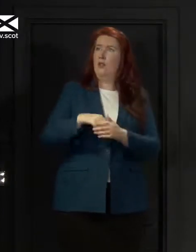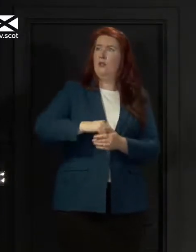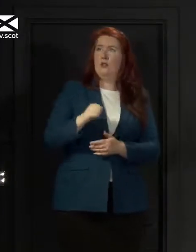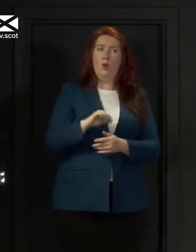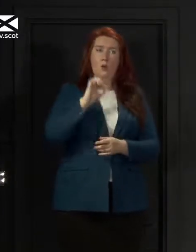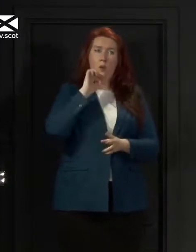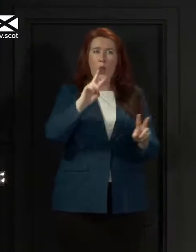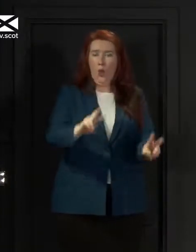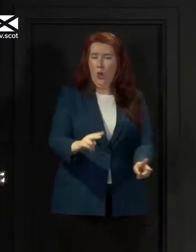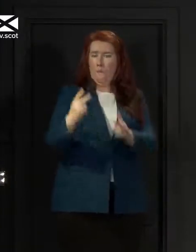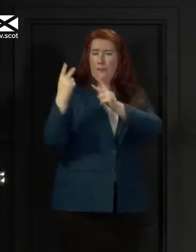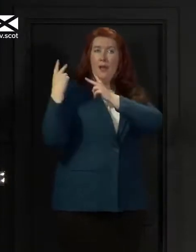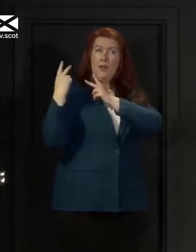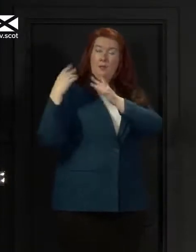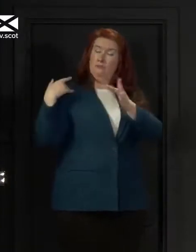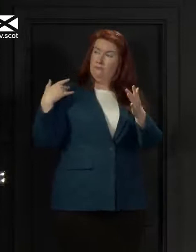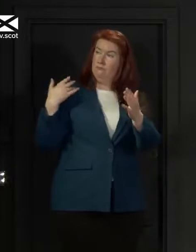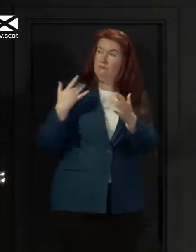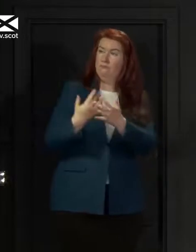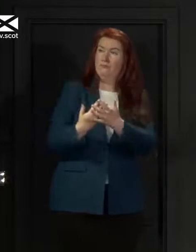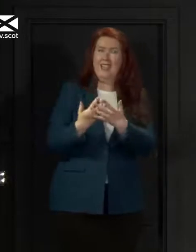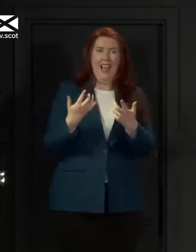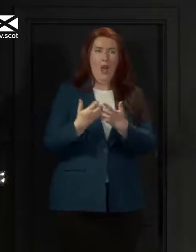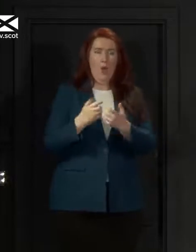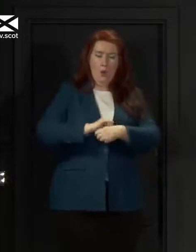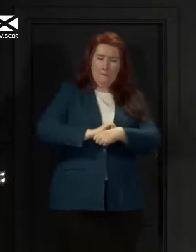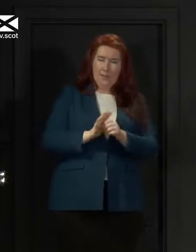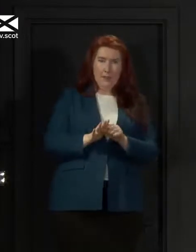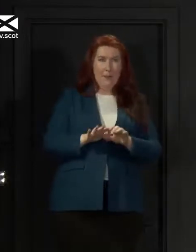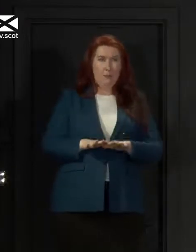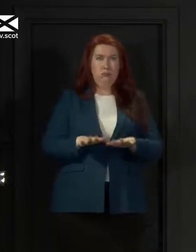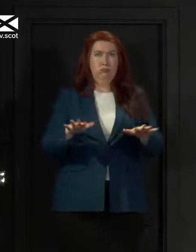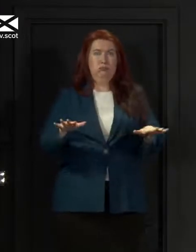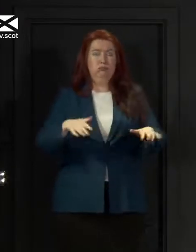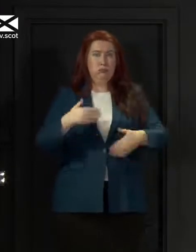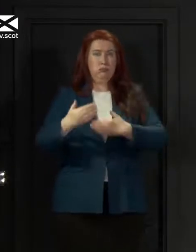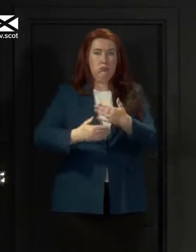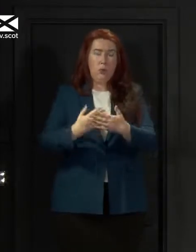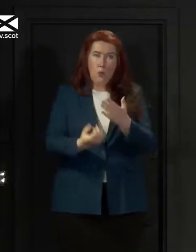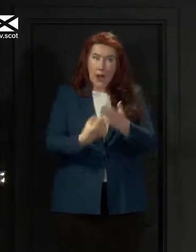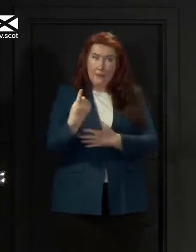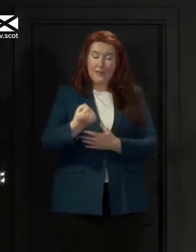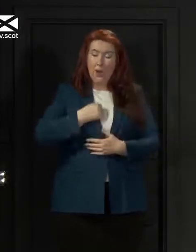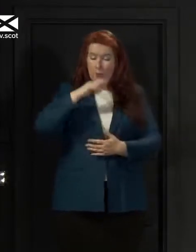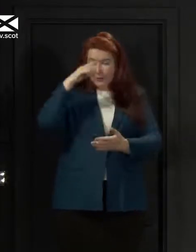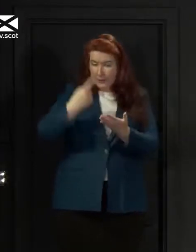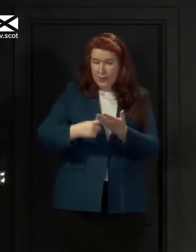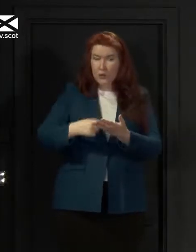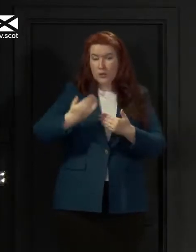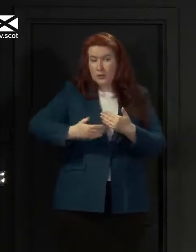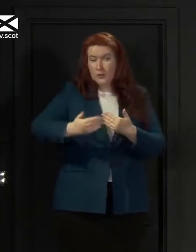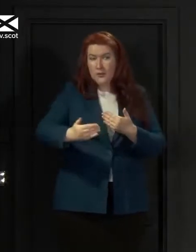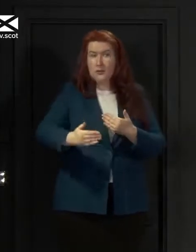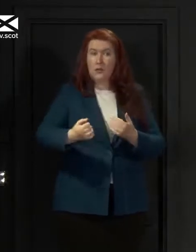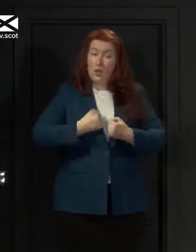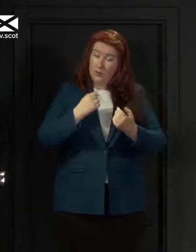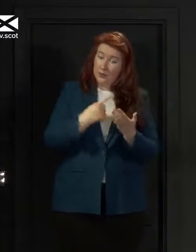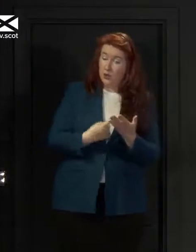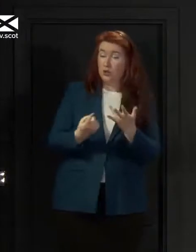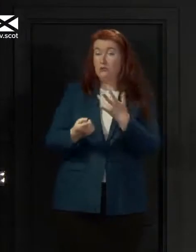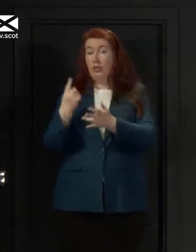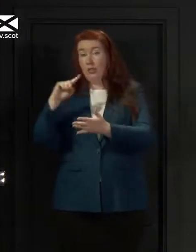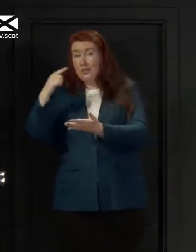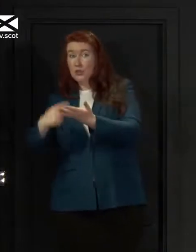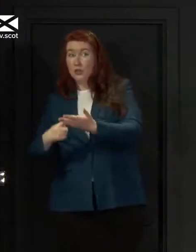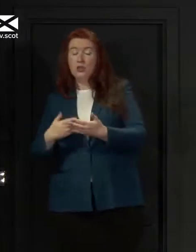history of how this pandemic has progressed, the decisions that we've taken and others have taken and takes a view